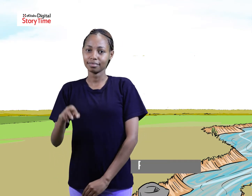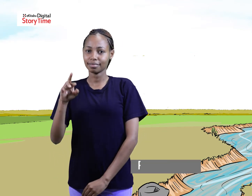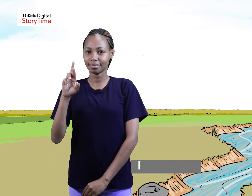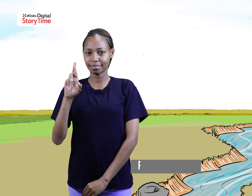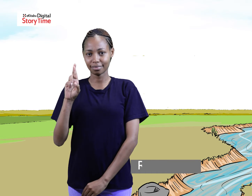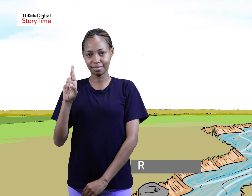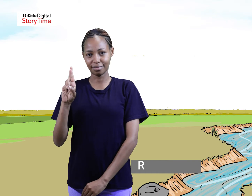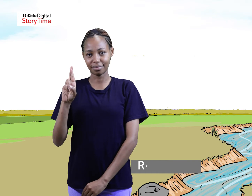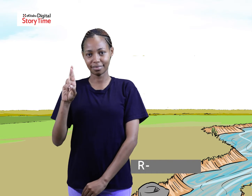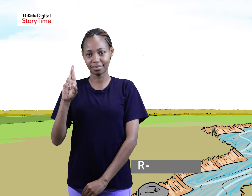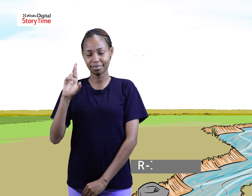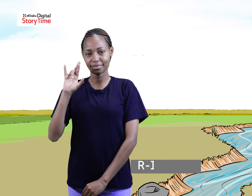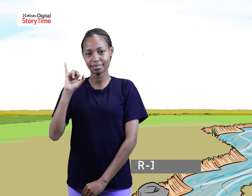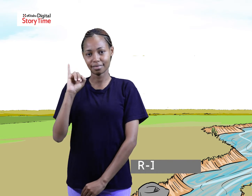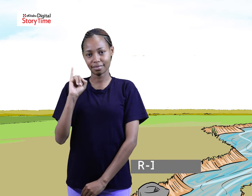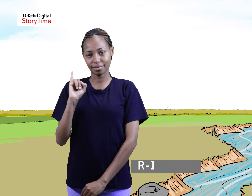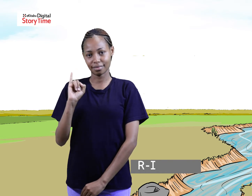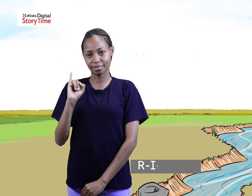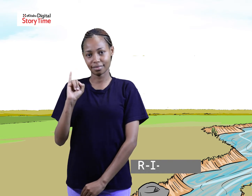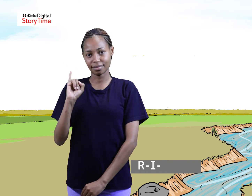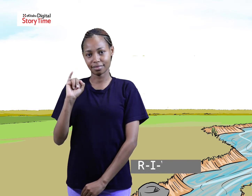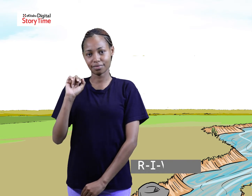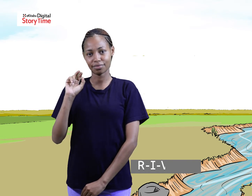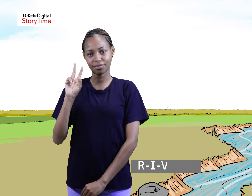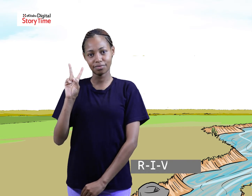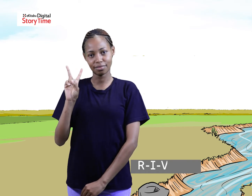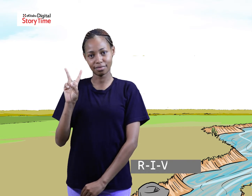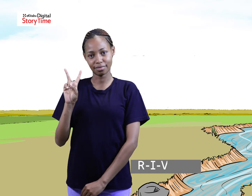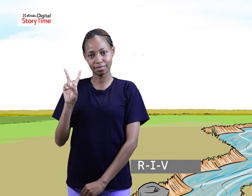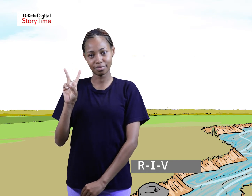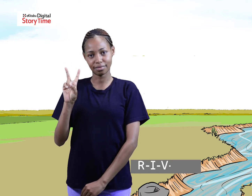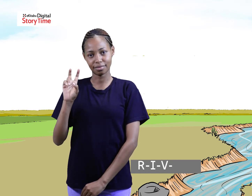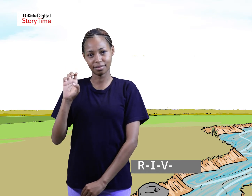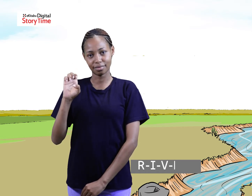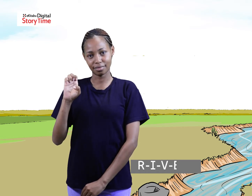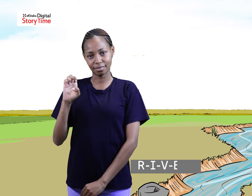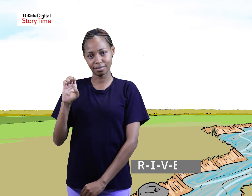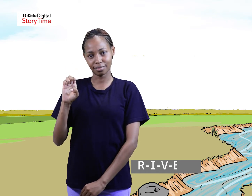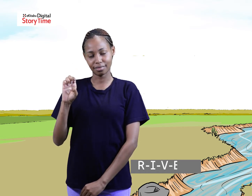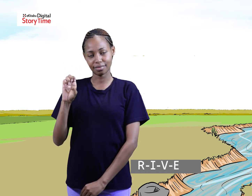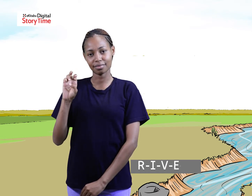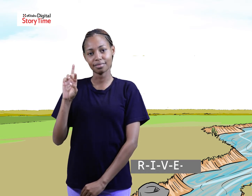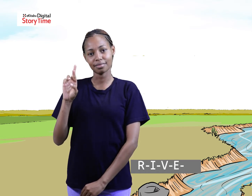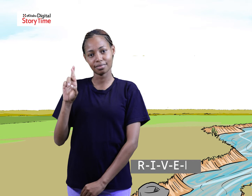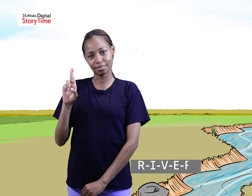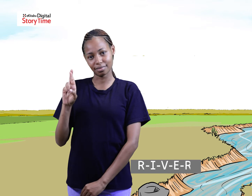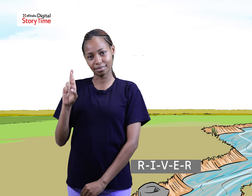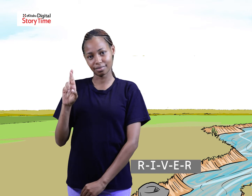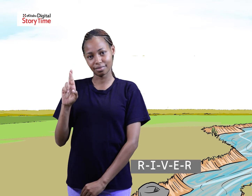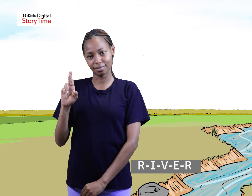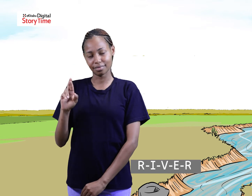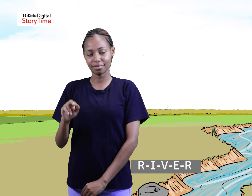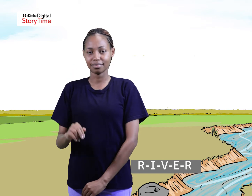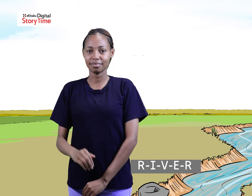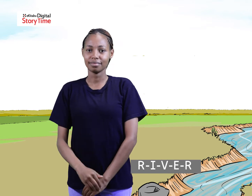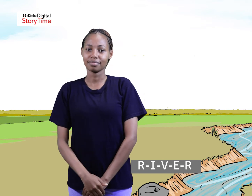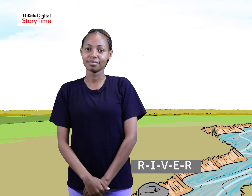River.-I-V-E-R.